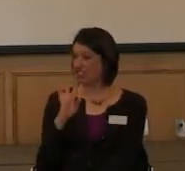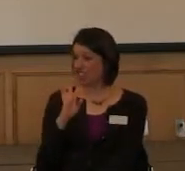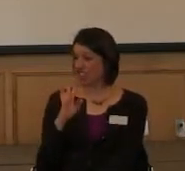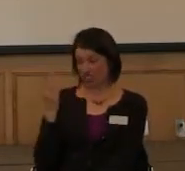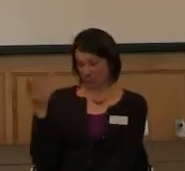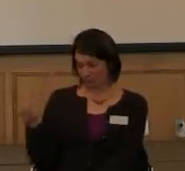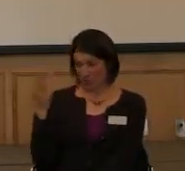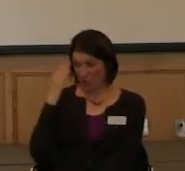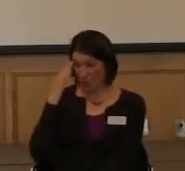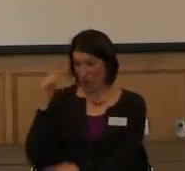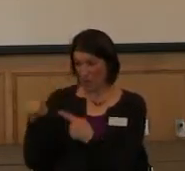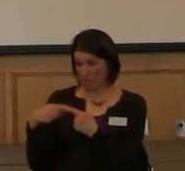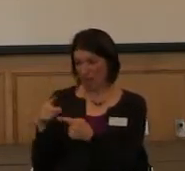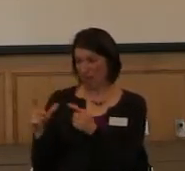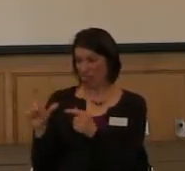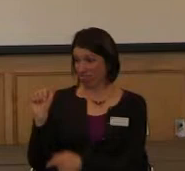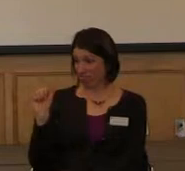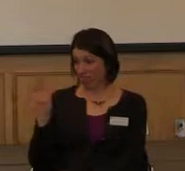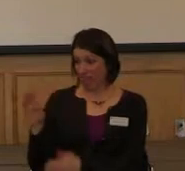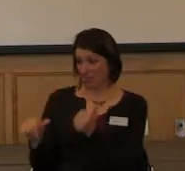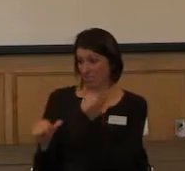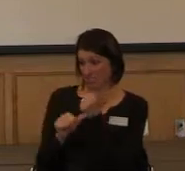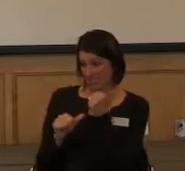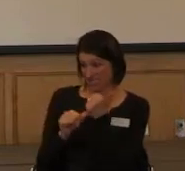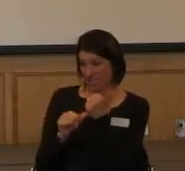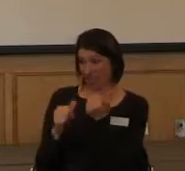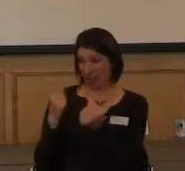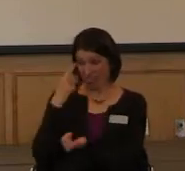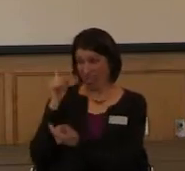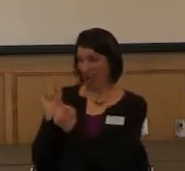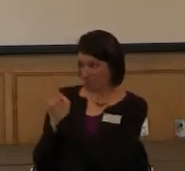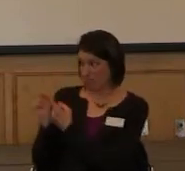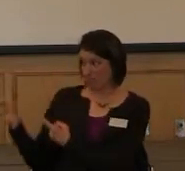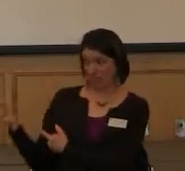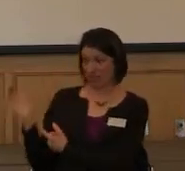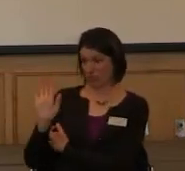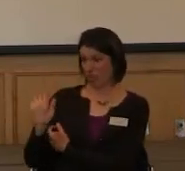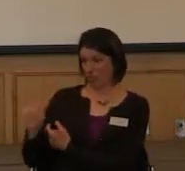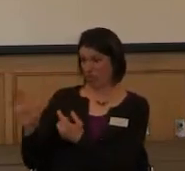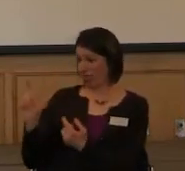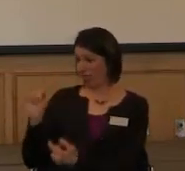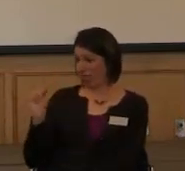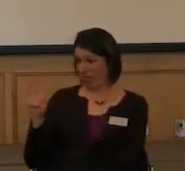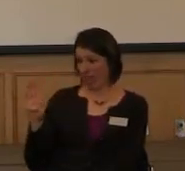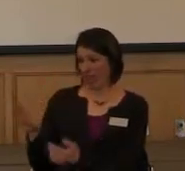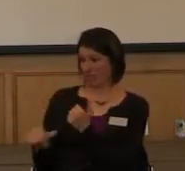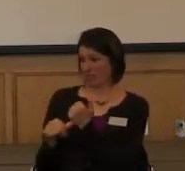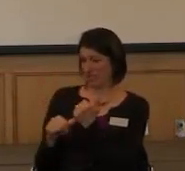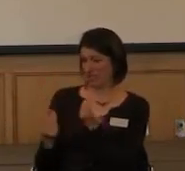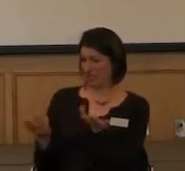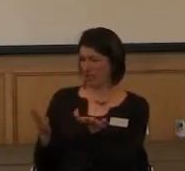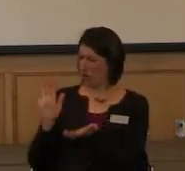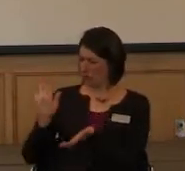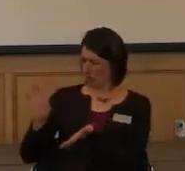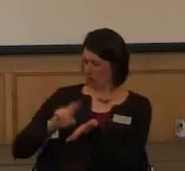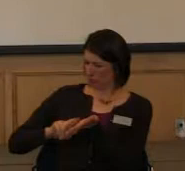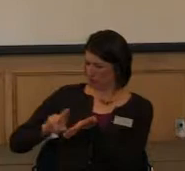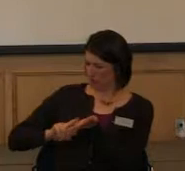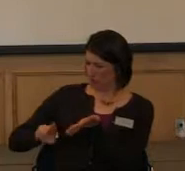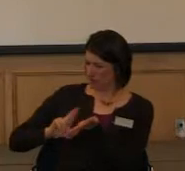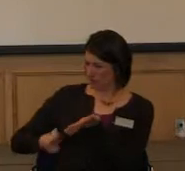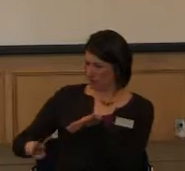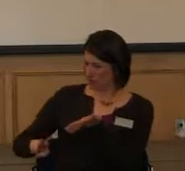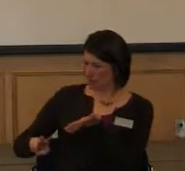lab assistant? I'm sure you have one. I think I met him. You know, how much of your actual research do